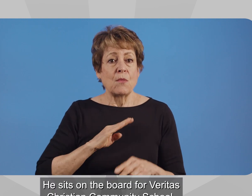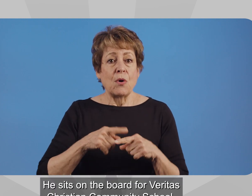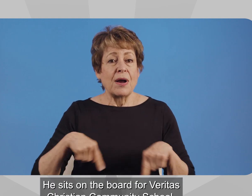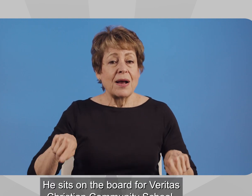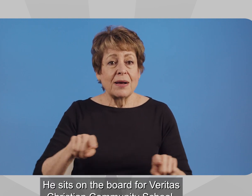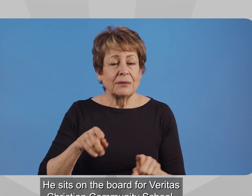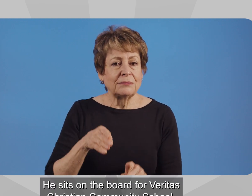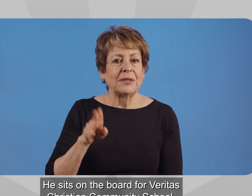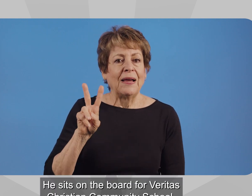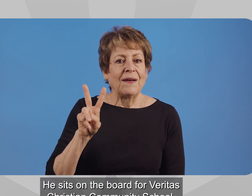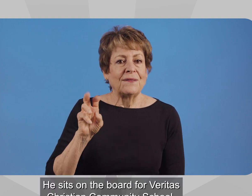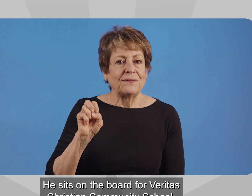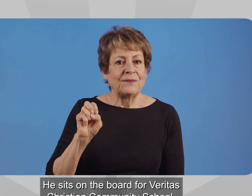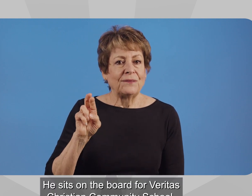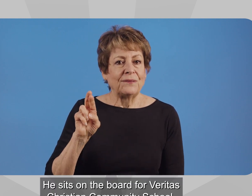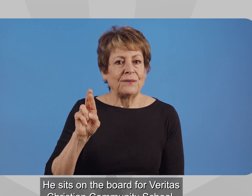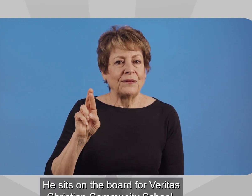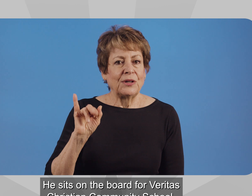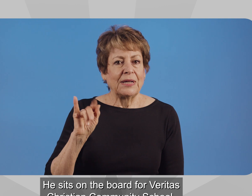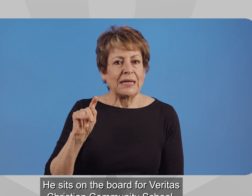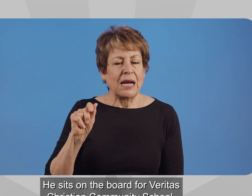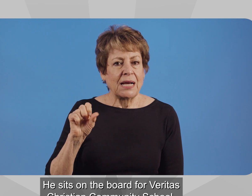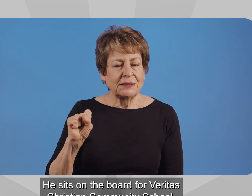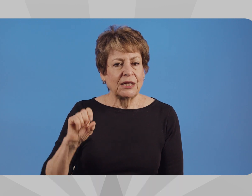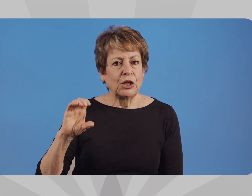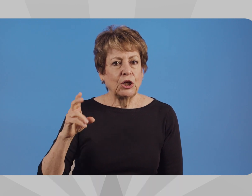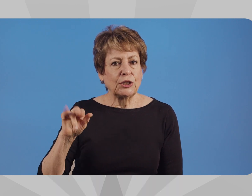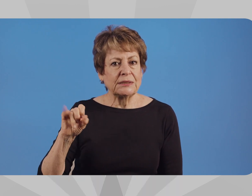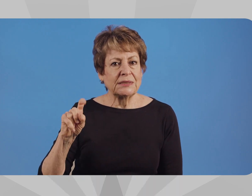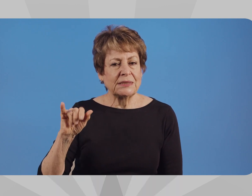He sits on the board for Veritas Christian Community School.